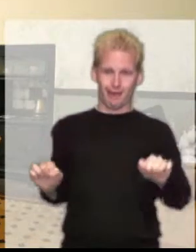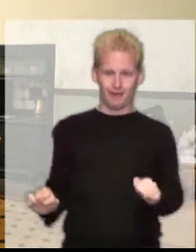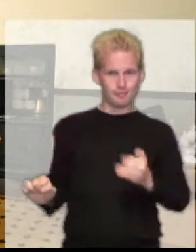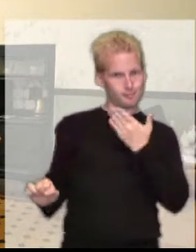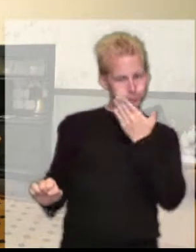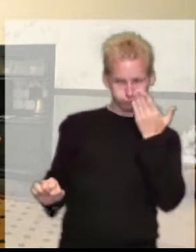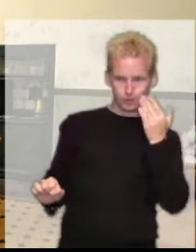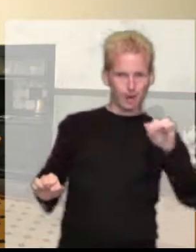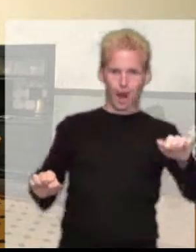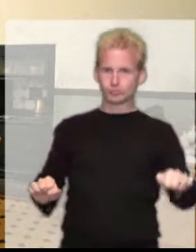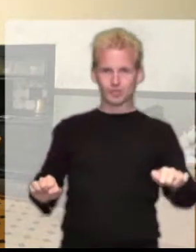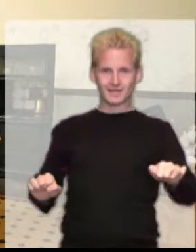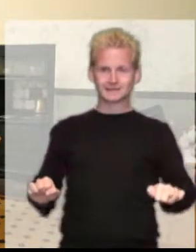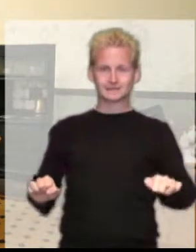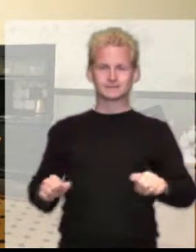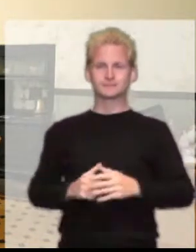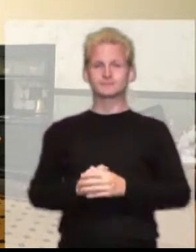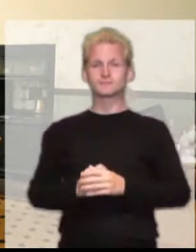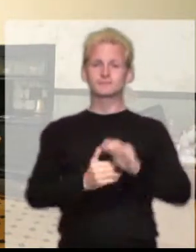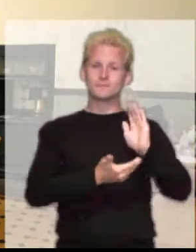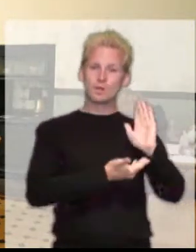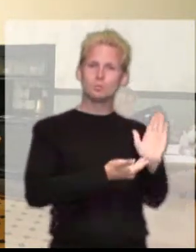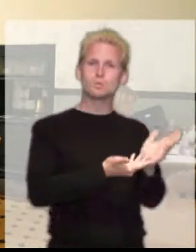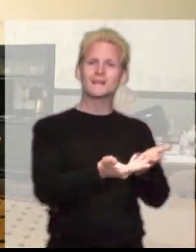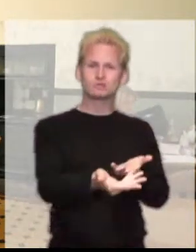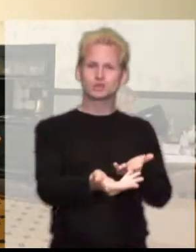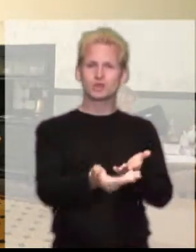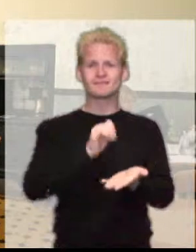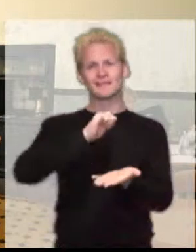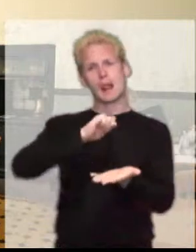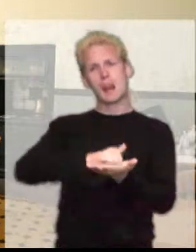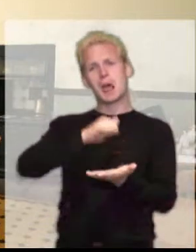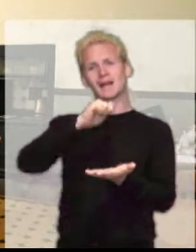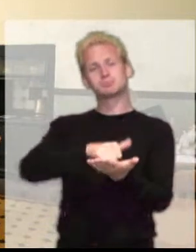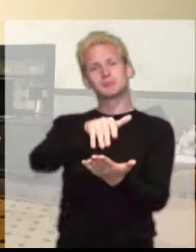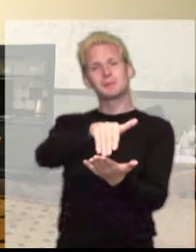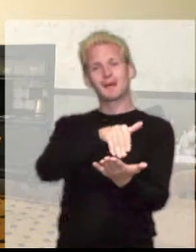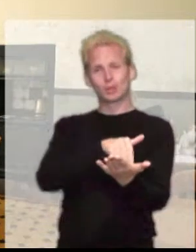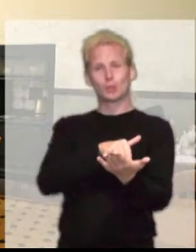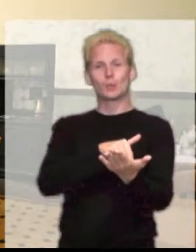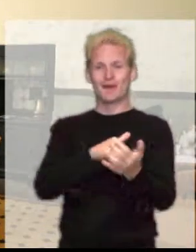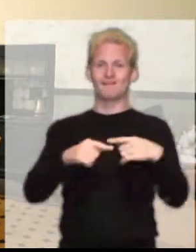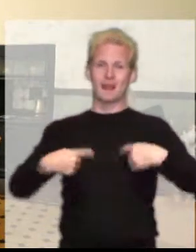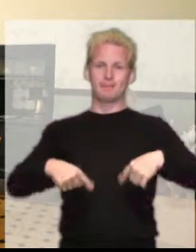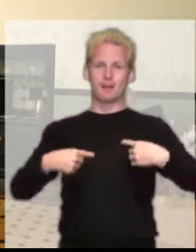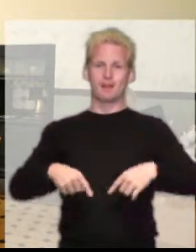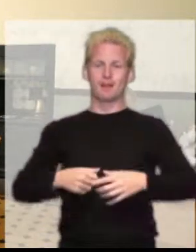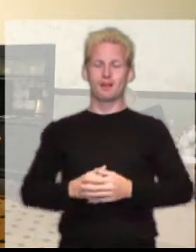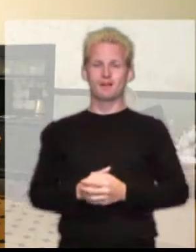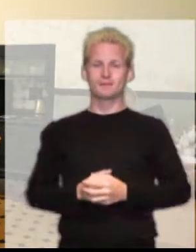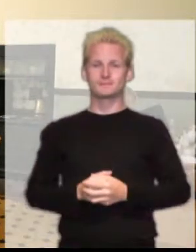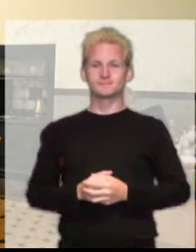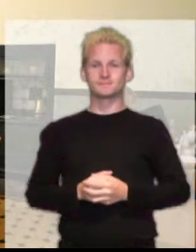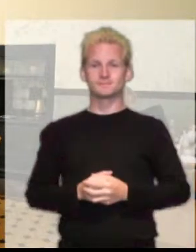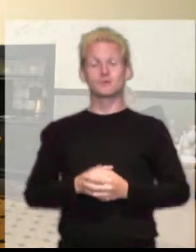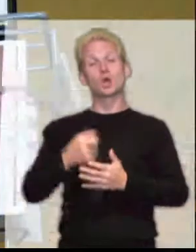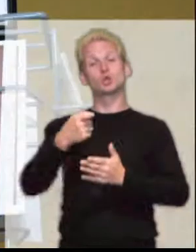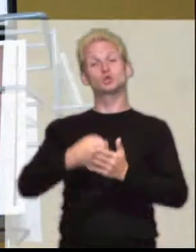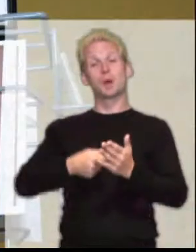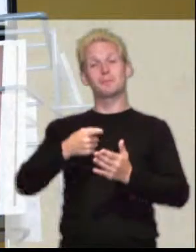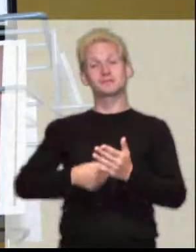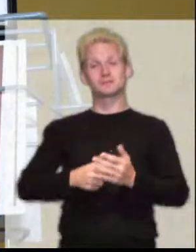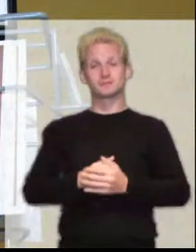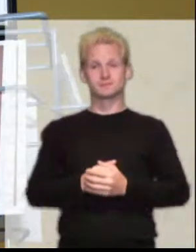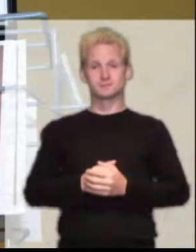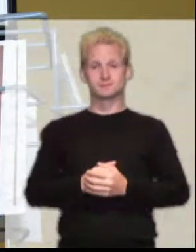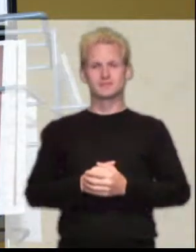with no armrests. Waitress service and large print menus are available. Shops